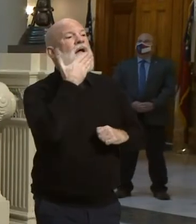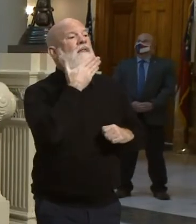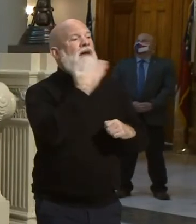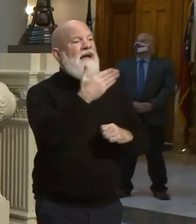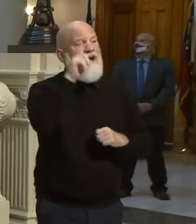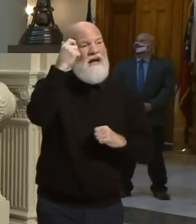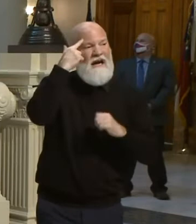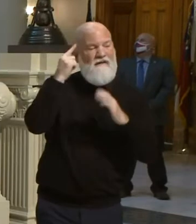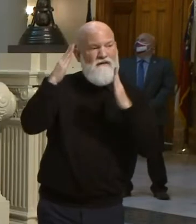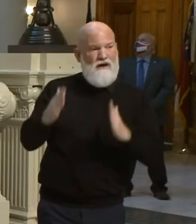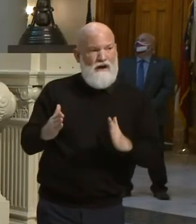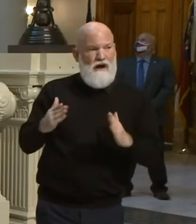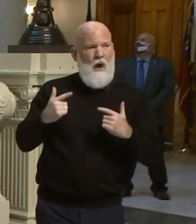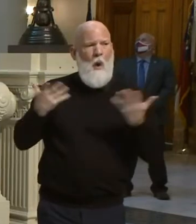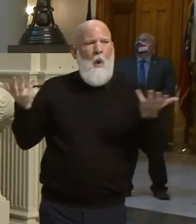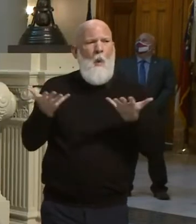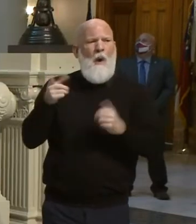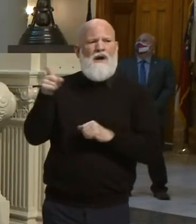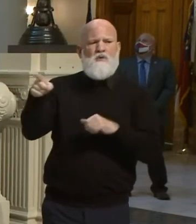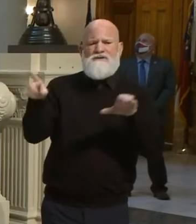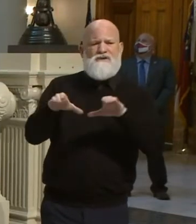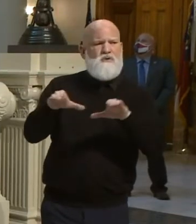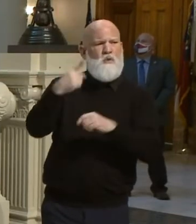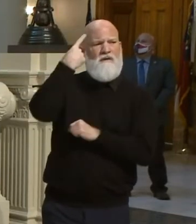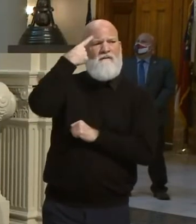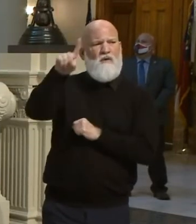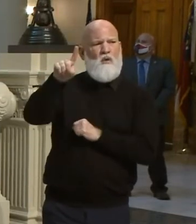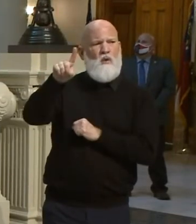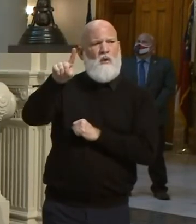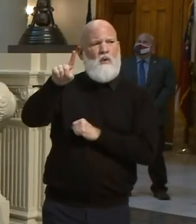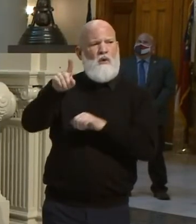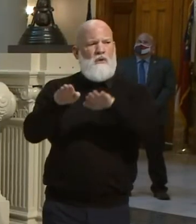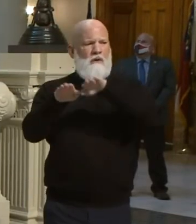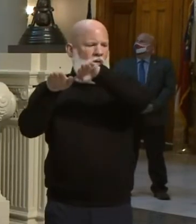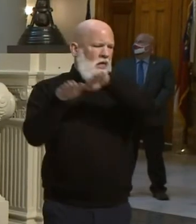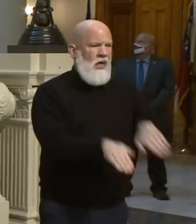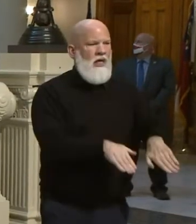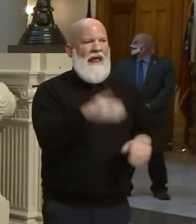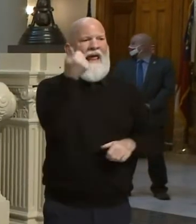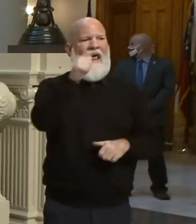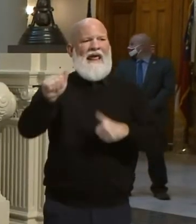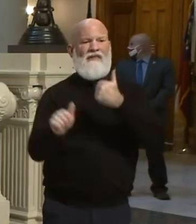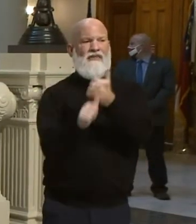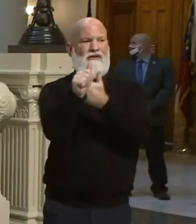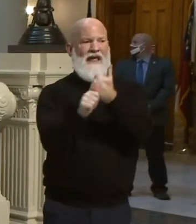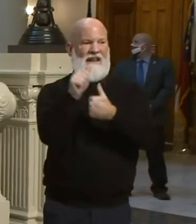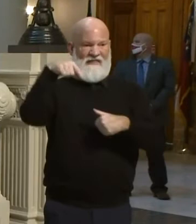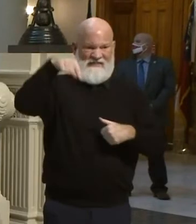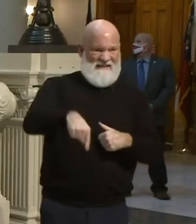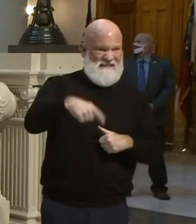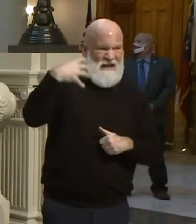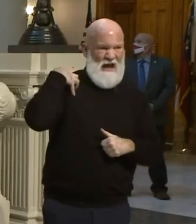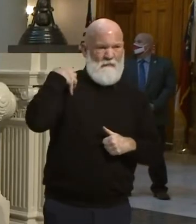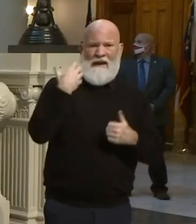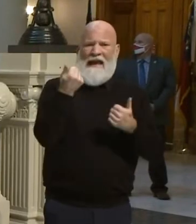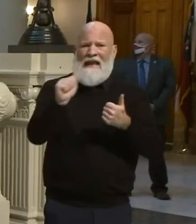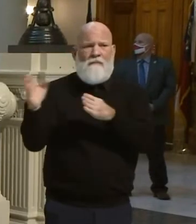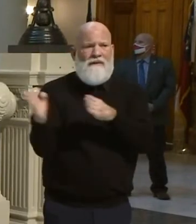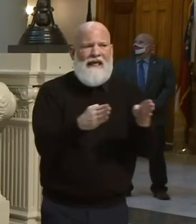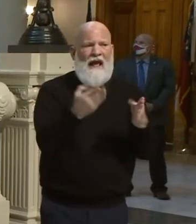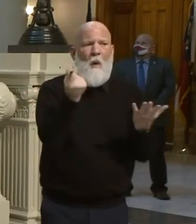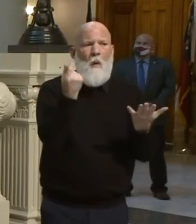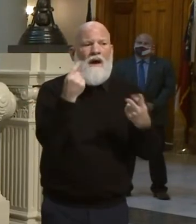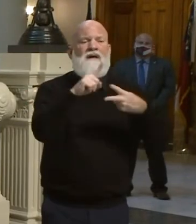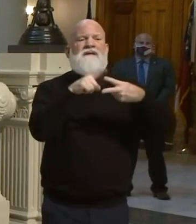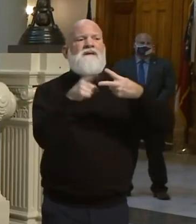all are doing to thwart any possible attacks on this Capitol and any plans that are happening here? And secondly, do you know